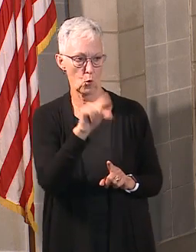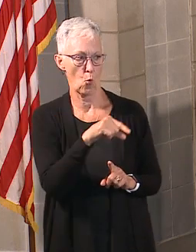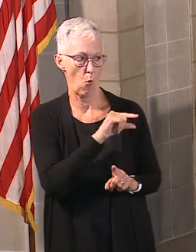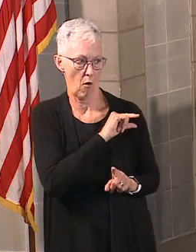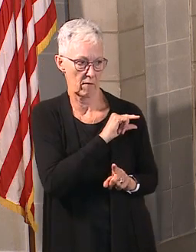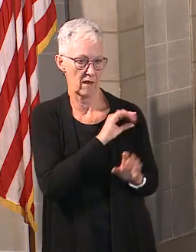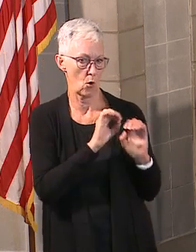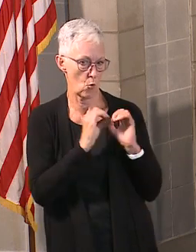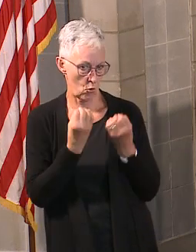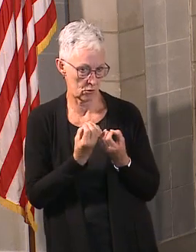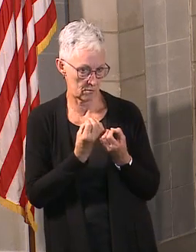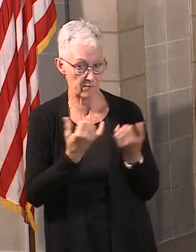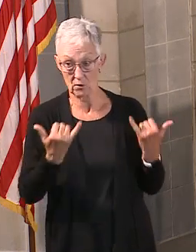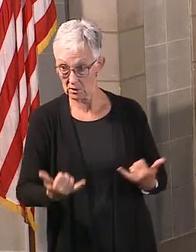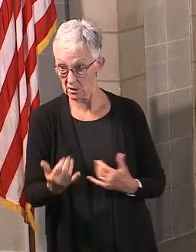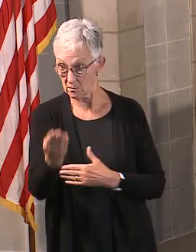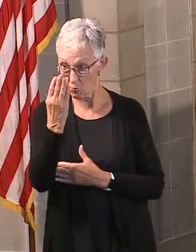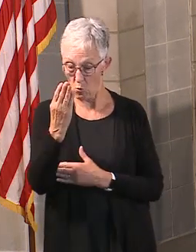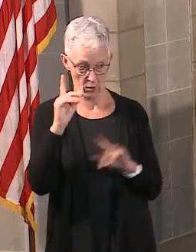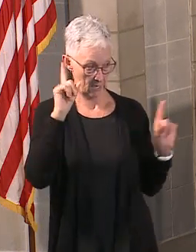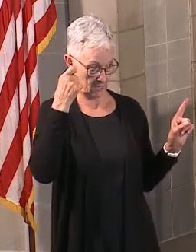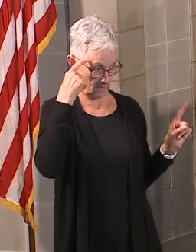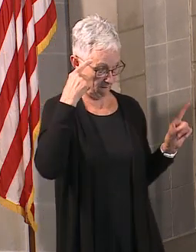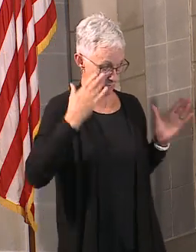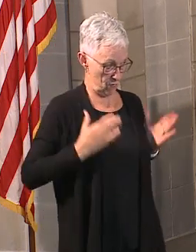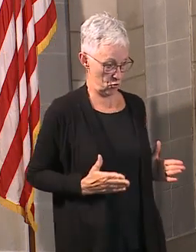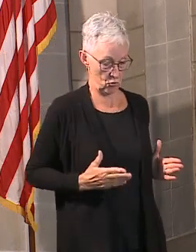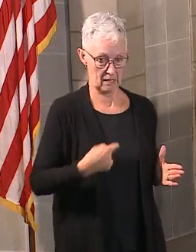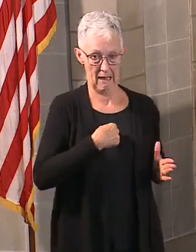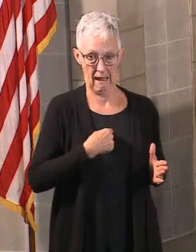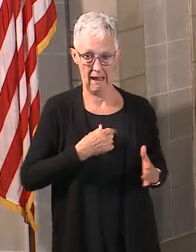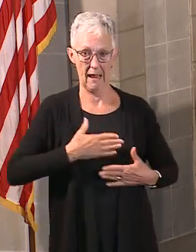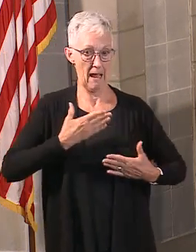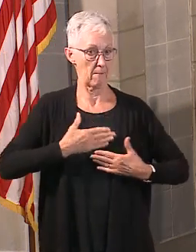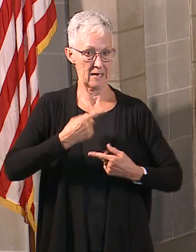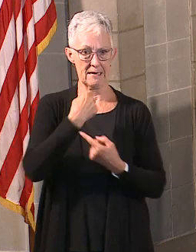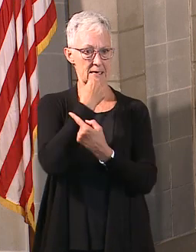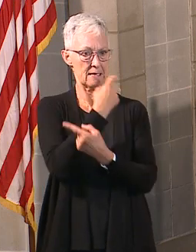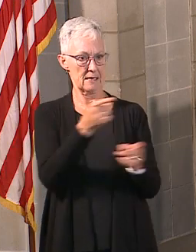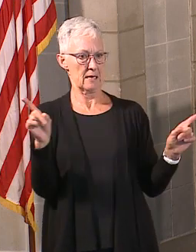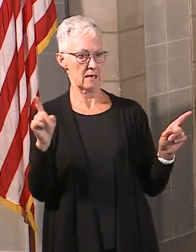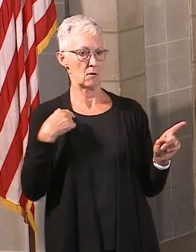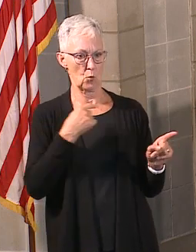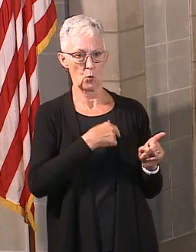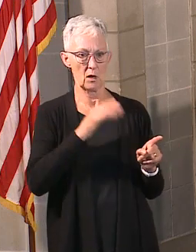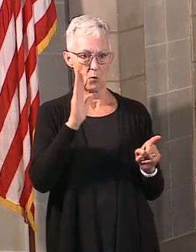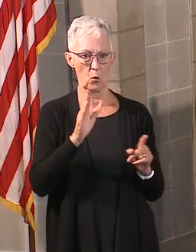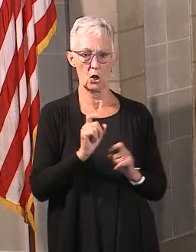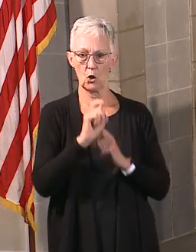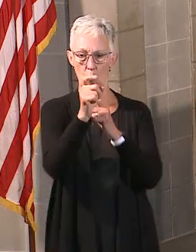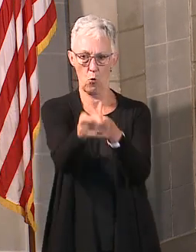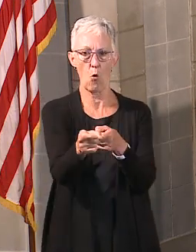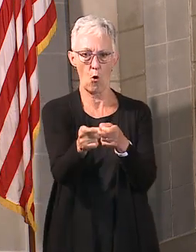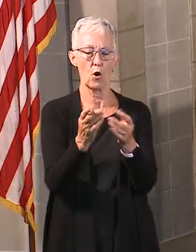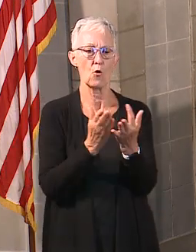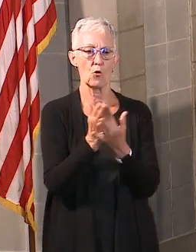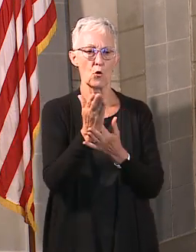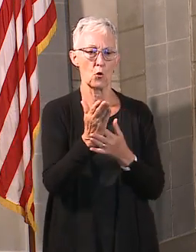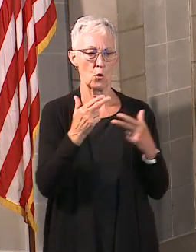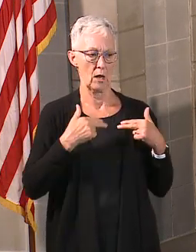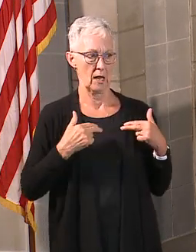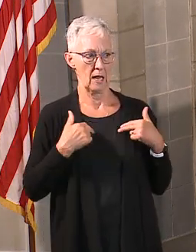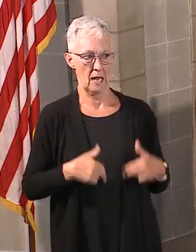the governor and I are happy to announce that we will be awarding through the Health Center Association. I mean, Health Care